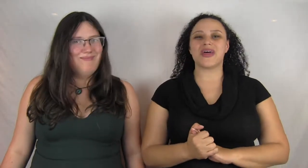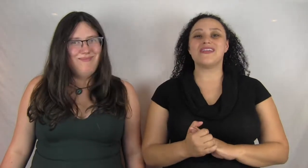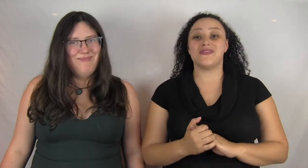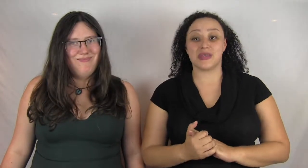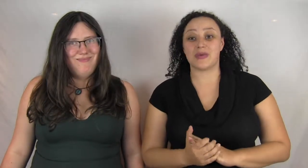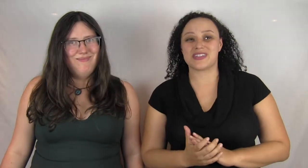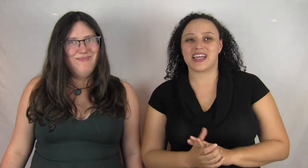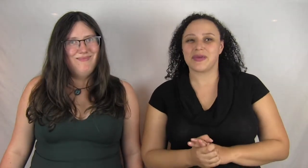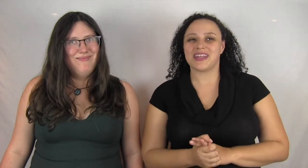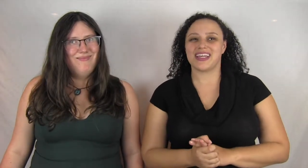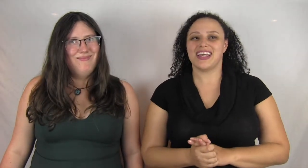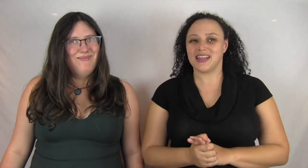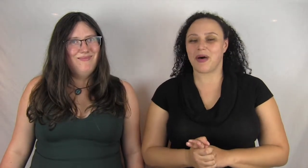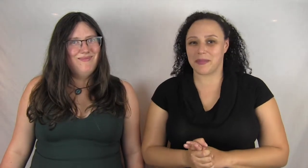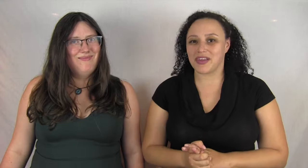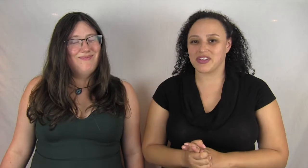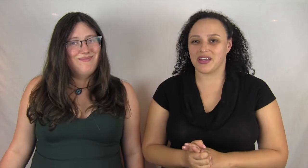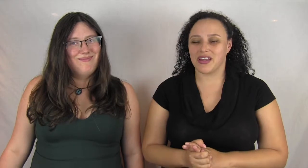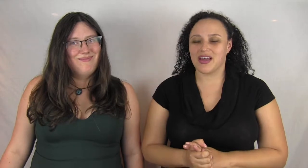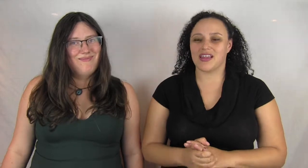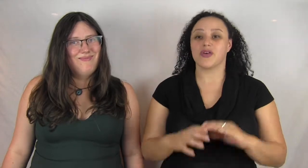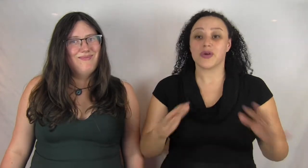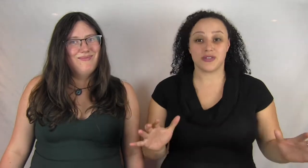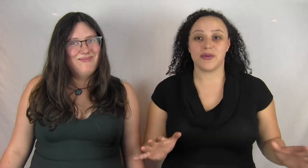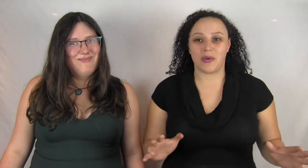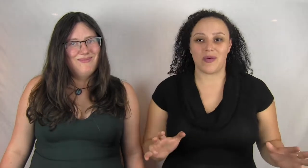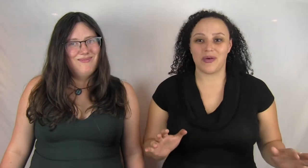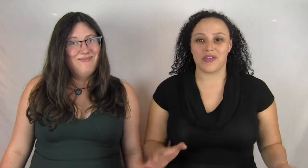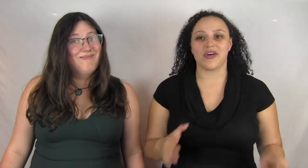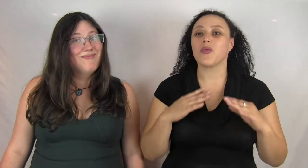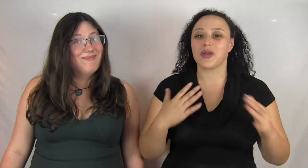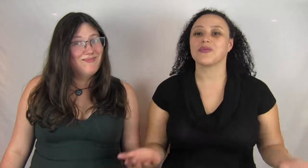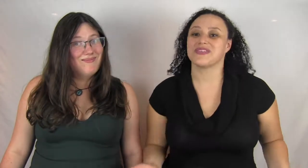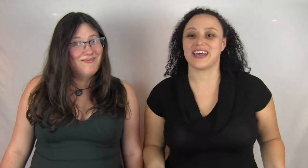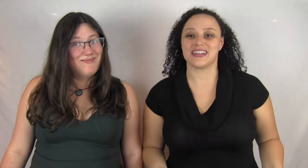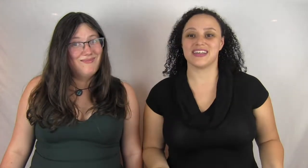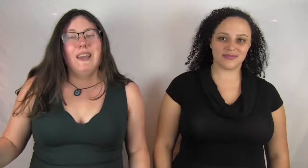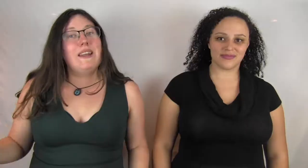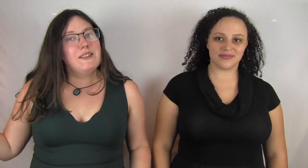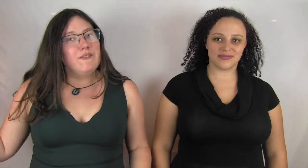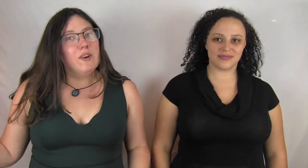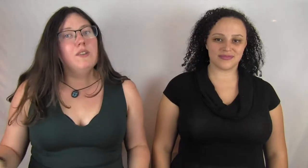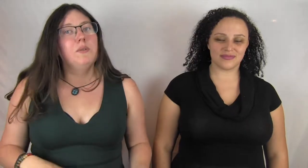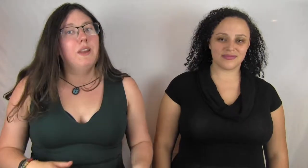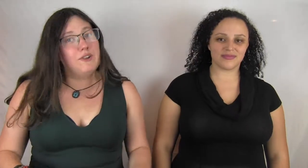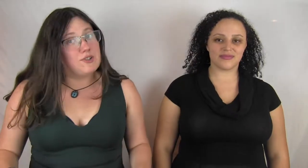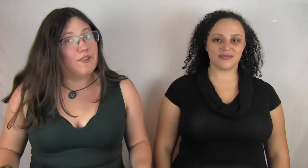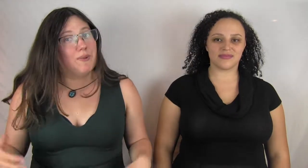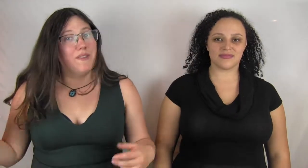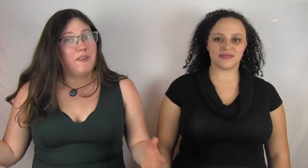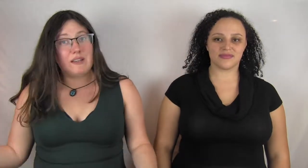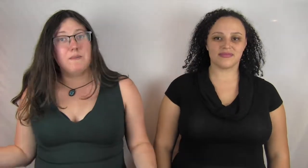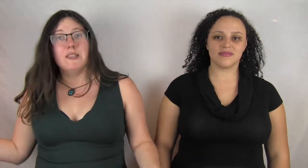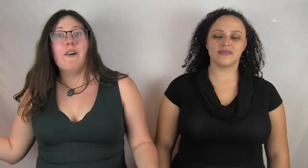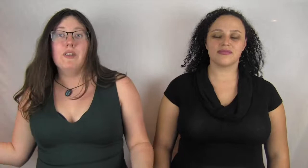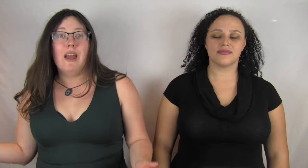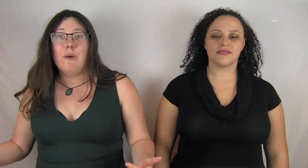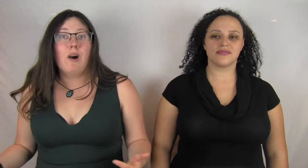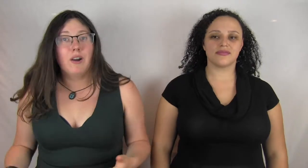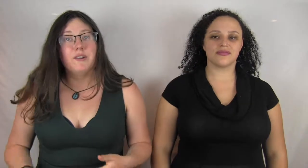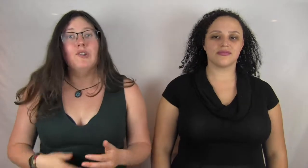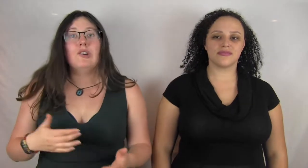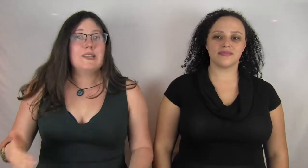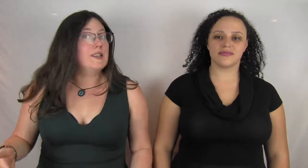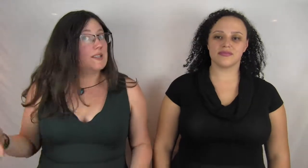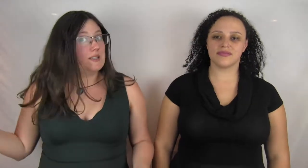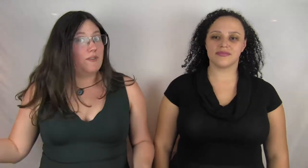most capable and visible segment in the population. The rich people. The 1%. It's difficult to align yourself with the victims of the